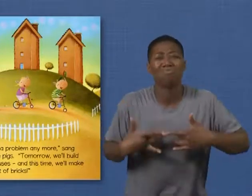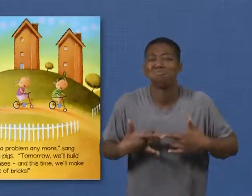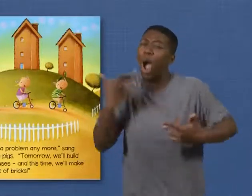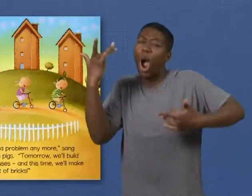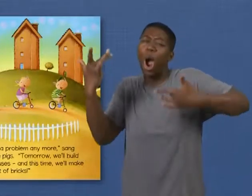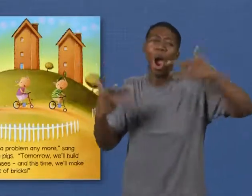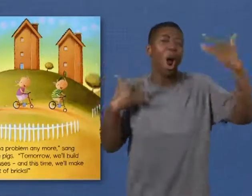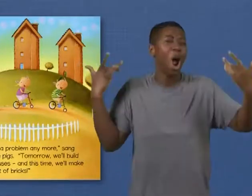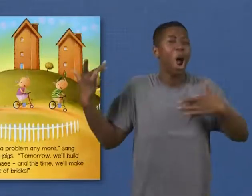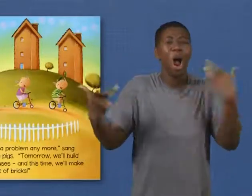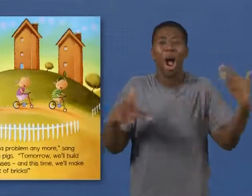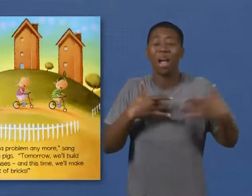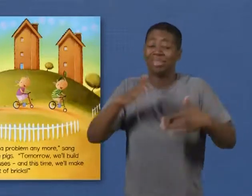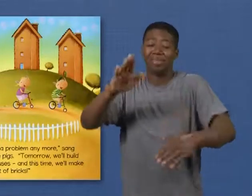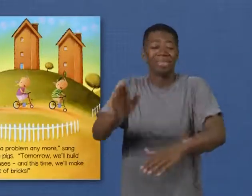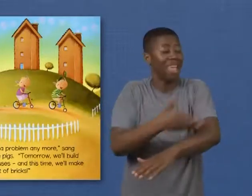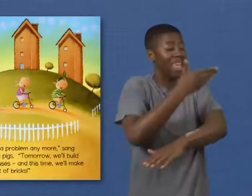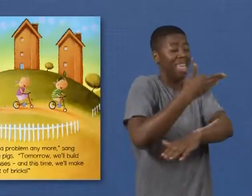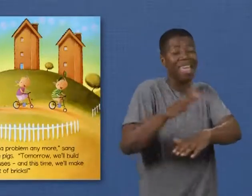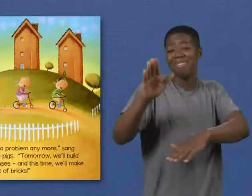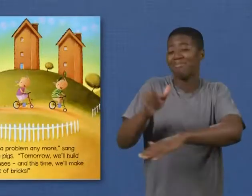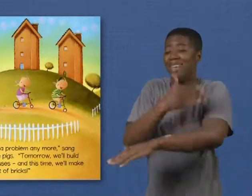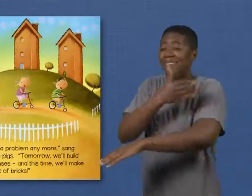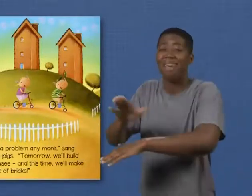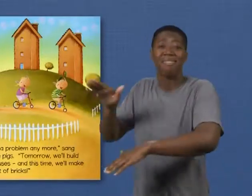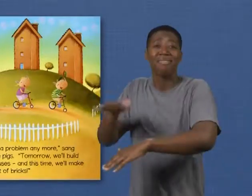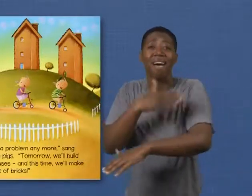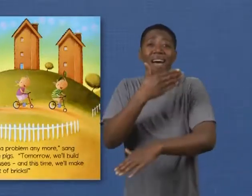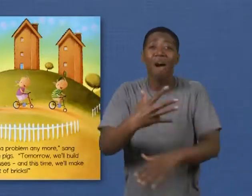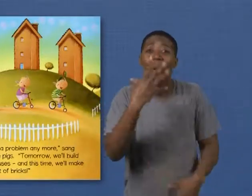He won't be a problem anymore,